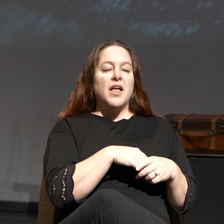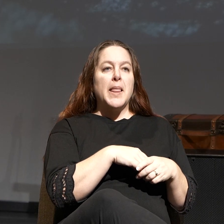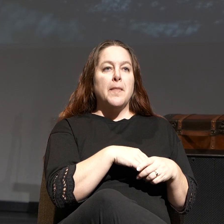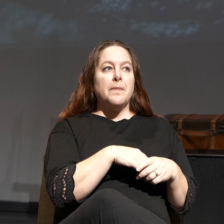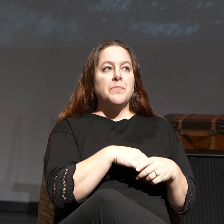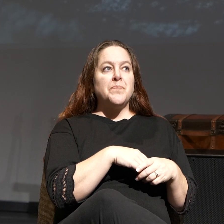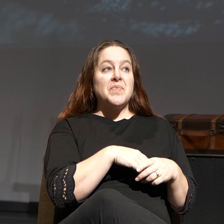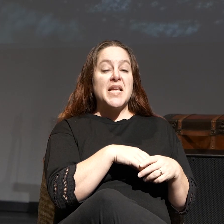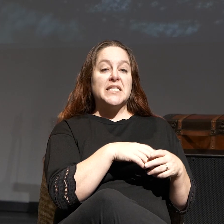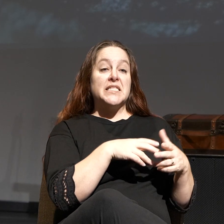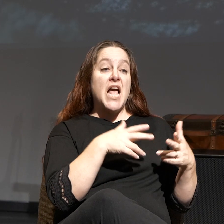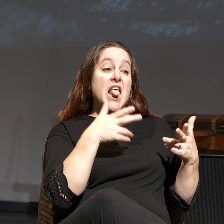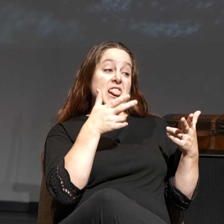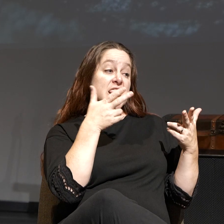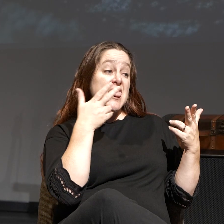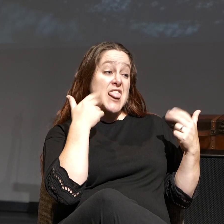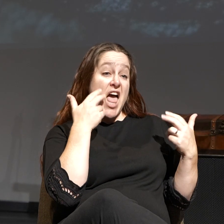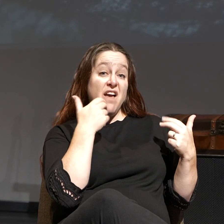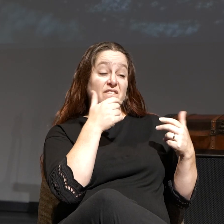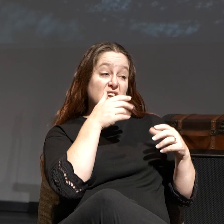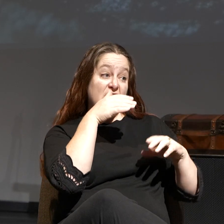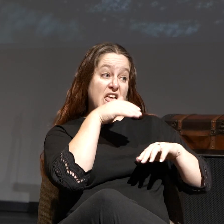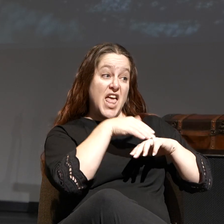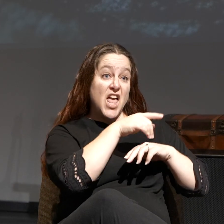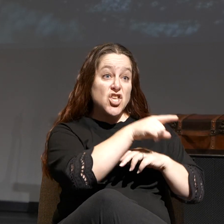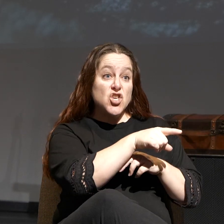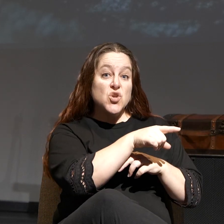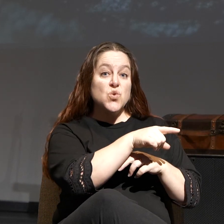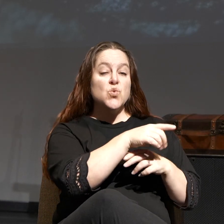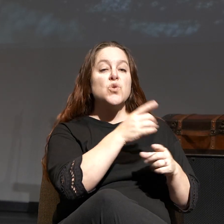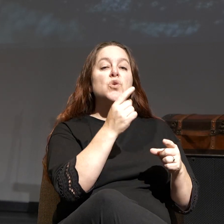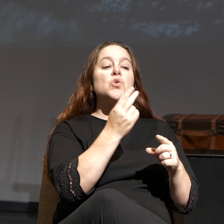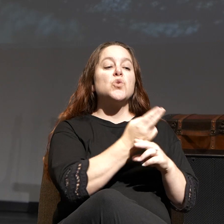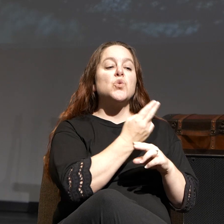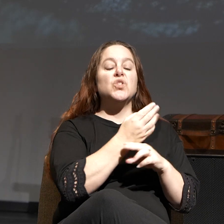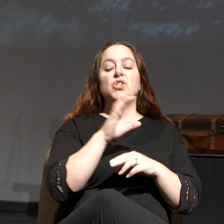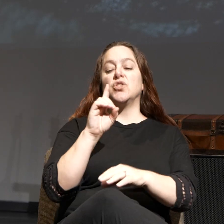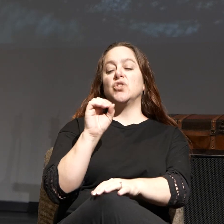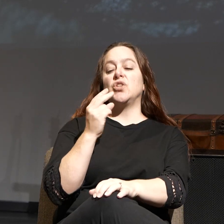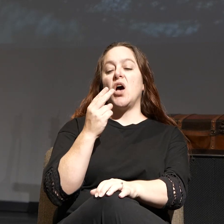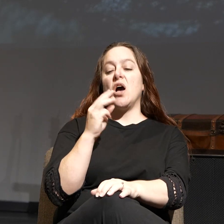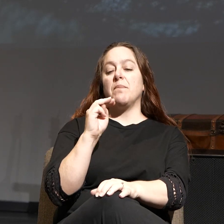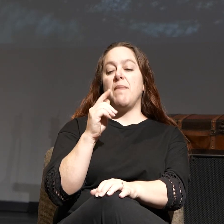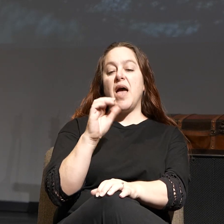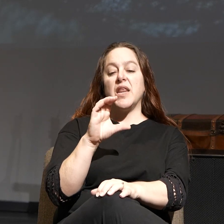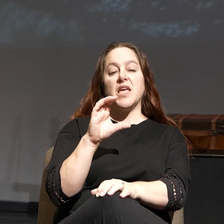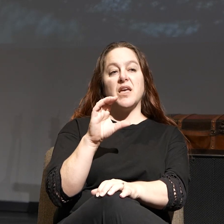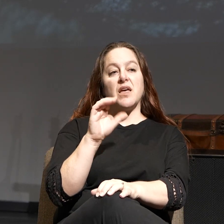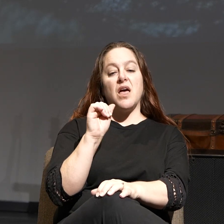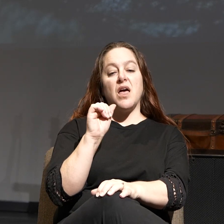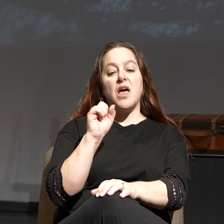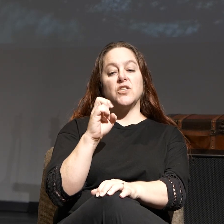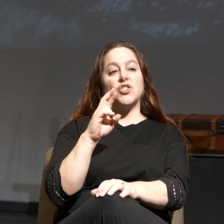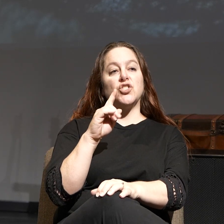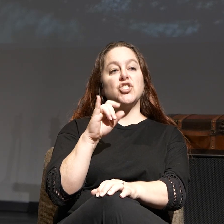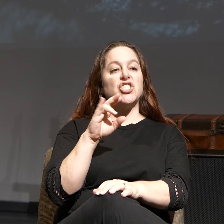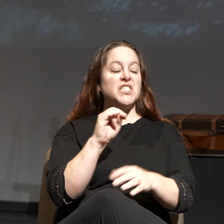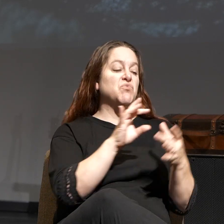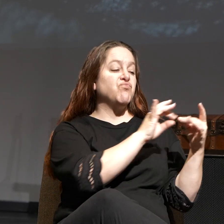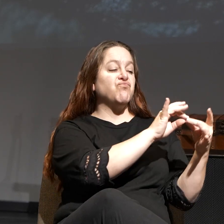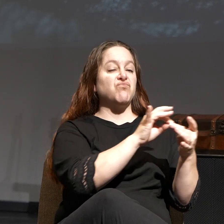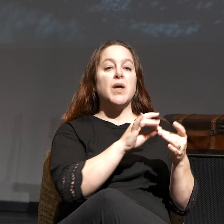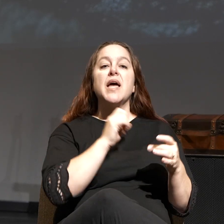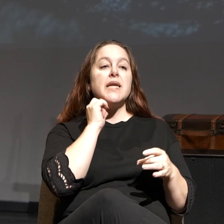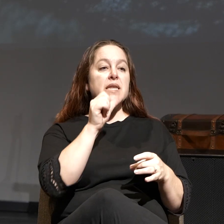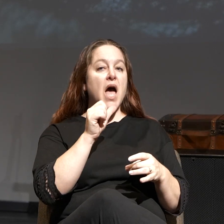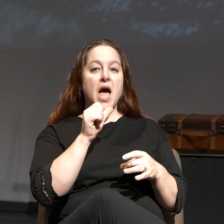at you using dogmatic assertions rather than defensible arguments. Most people don't know the